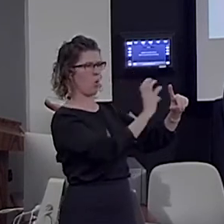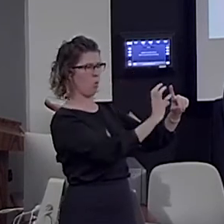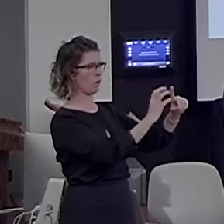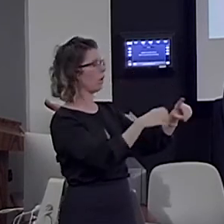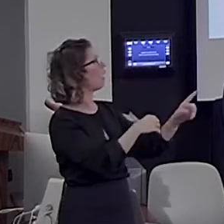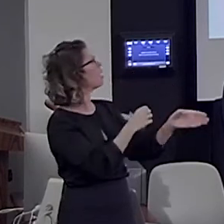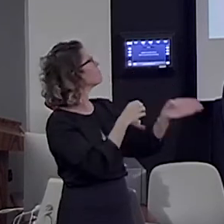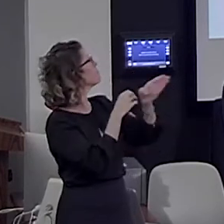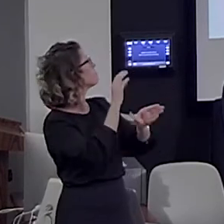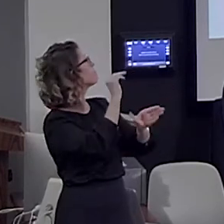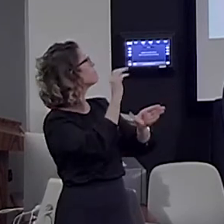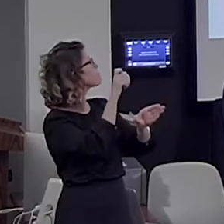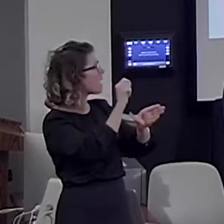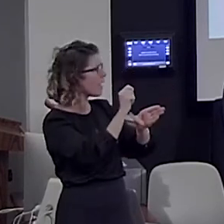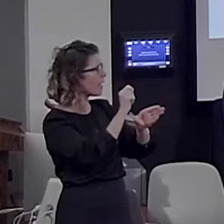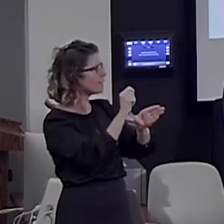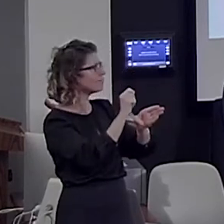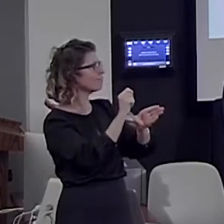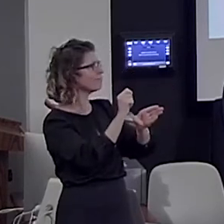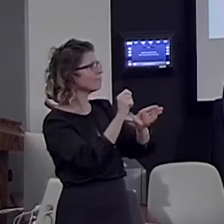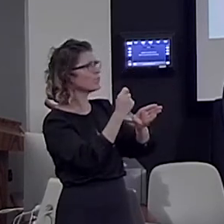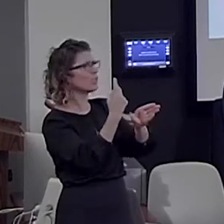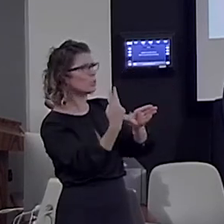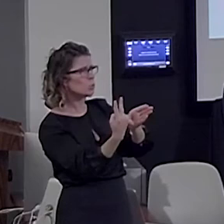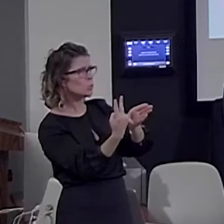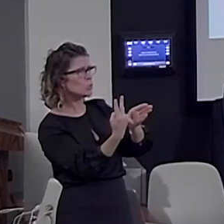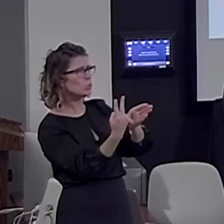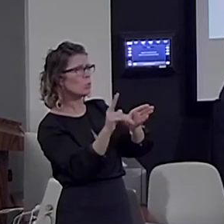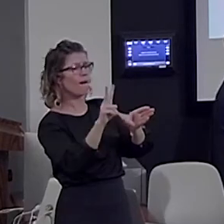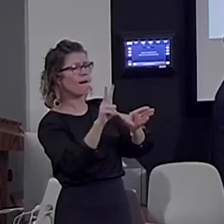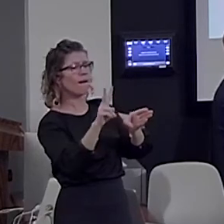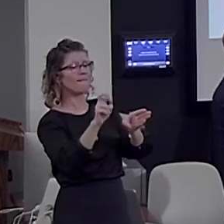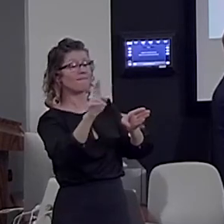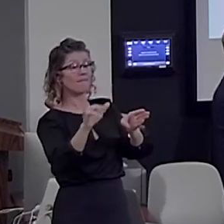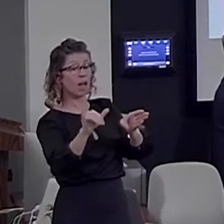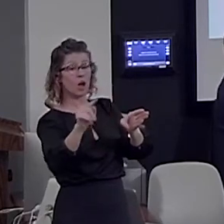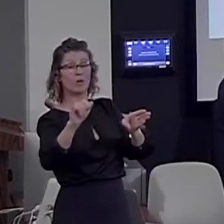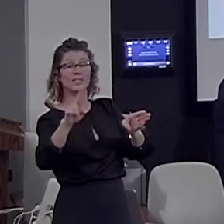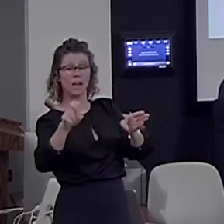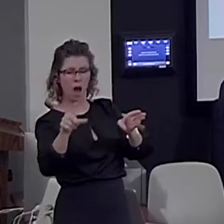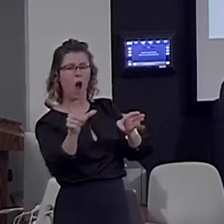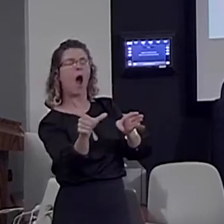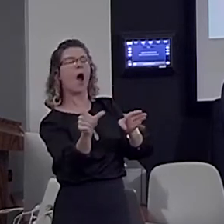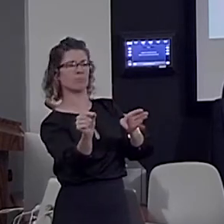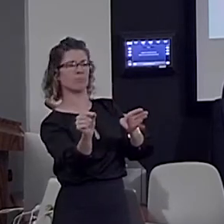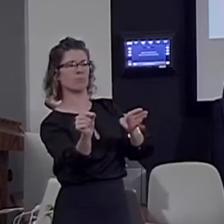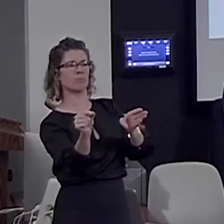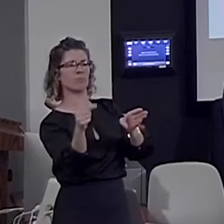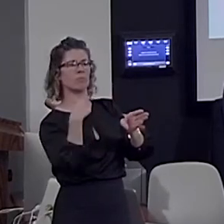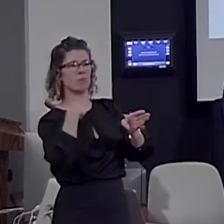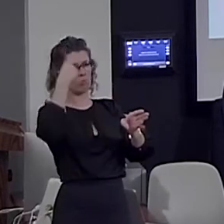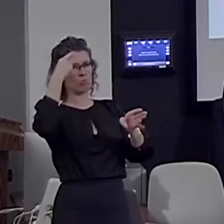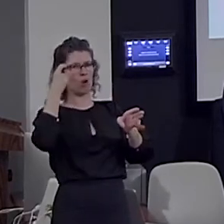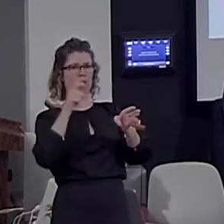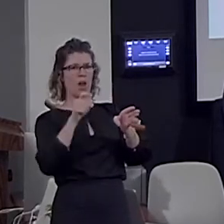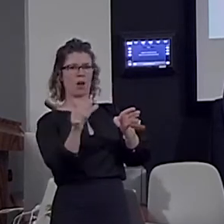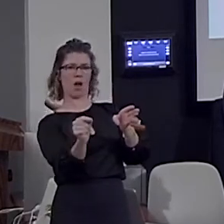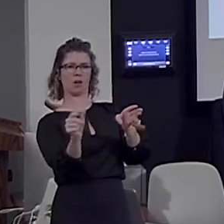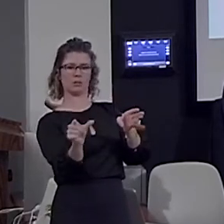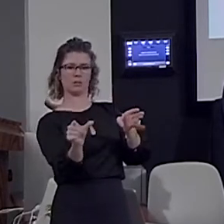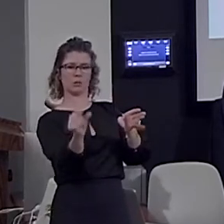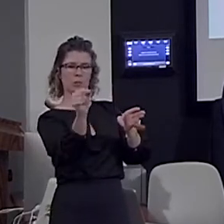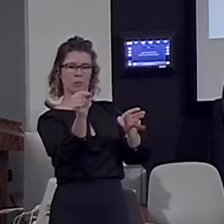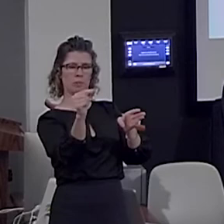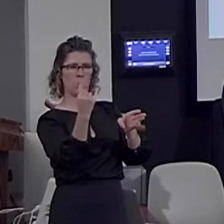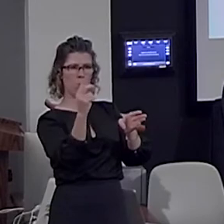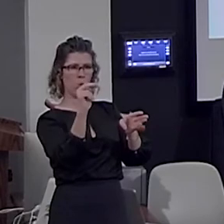very tired. Ah, very tired. That's another constituent. I can make a node out of it. And then dancers. Oh, very tired